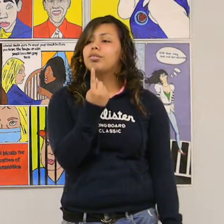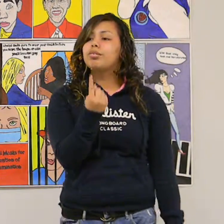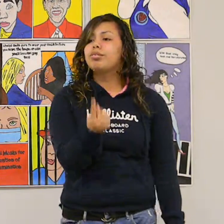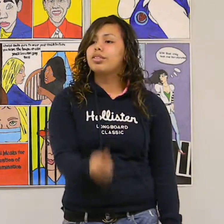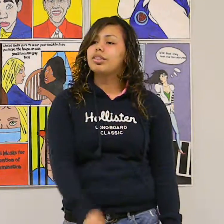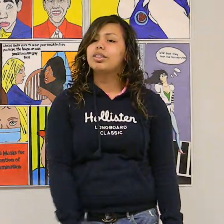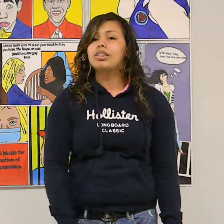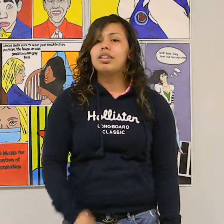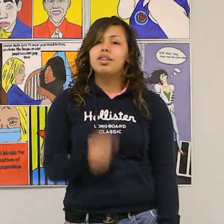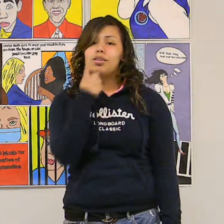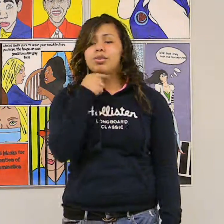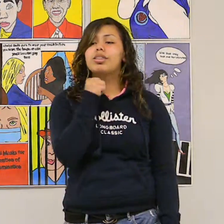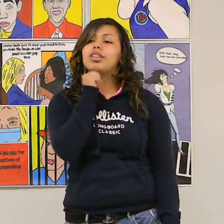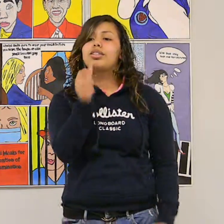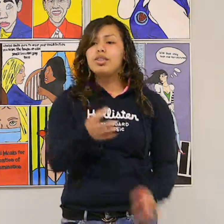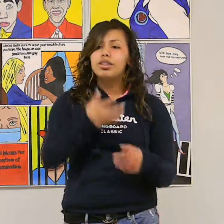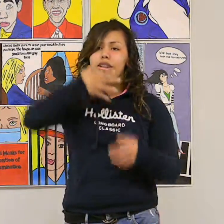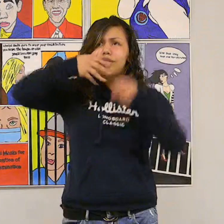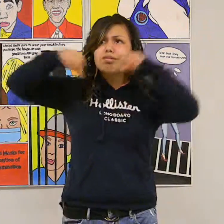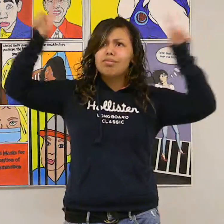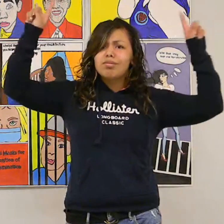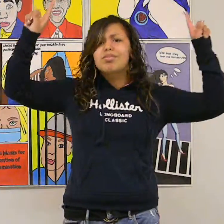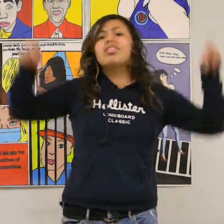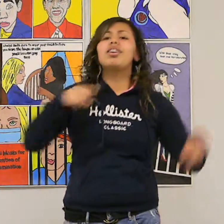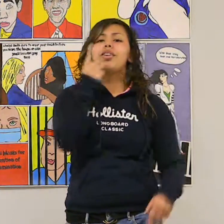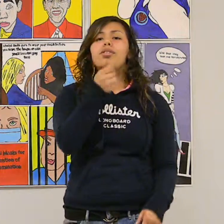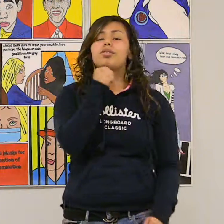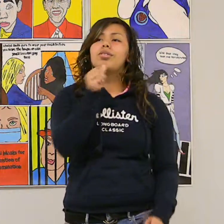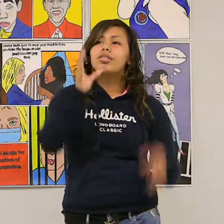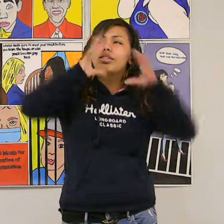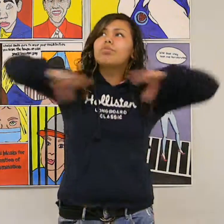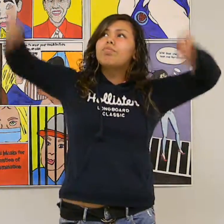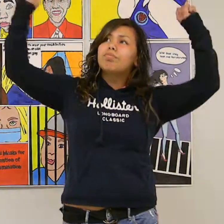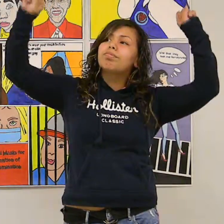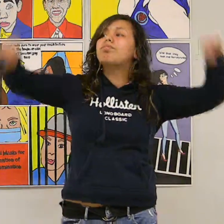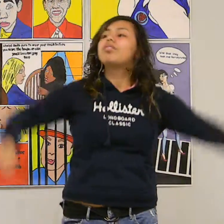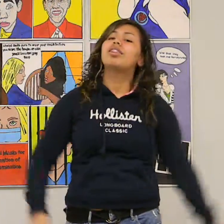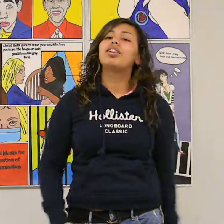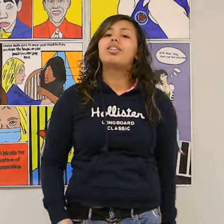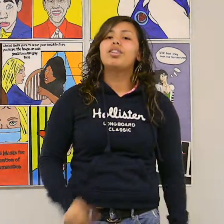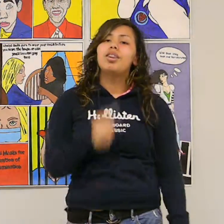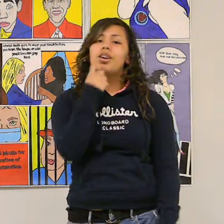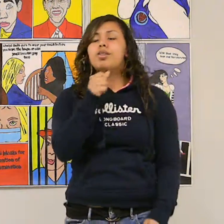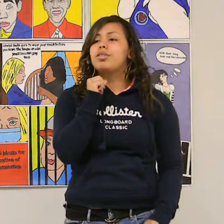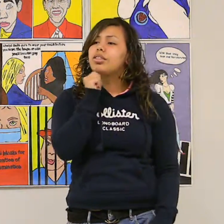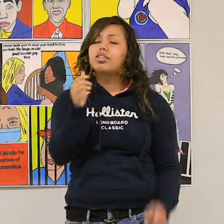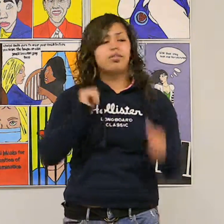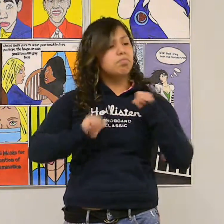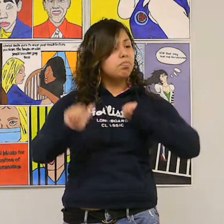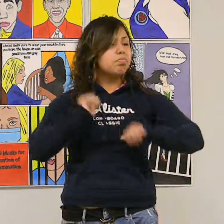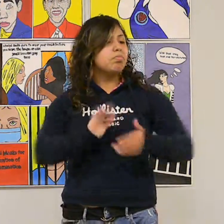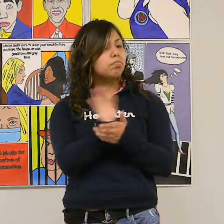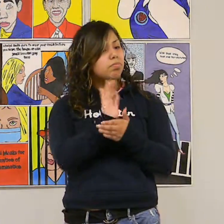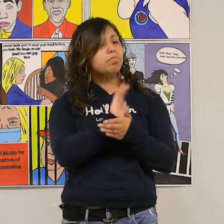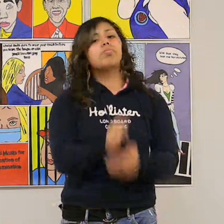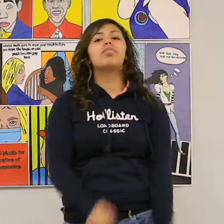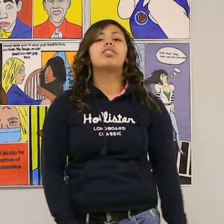Who says you're not star potential? Who says you're not presidential? Who says you can't be in